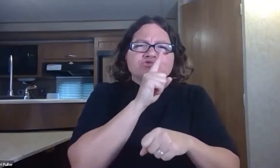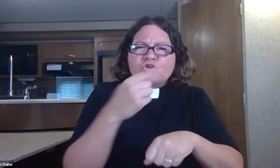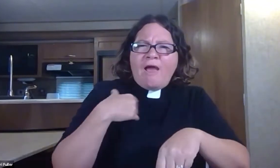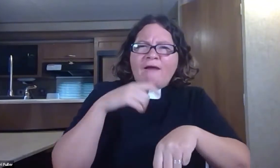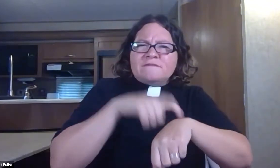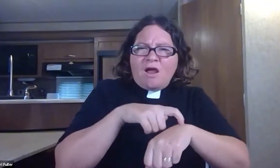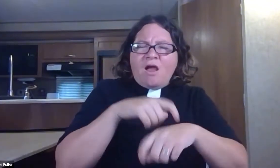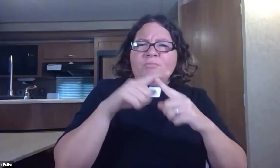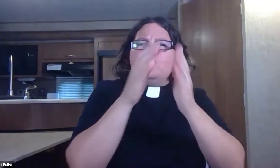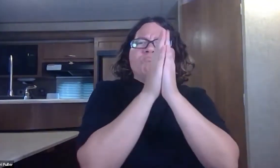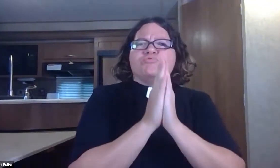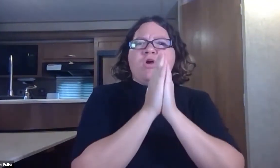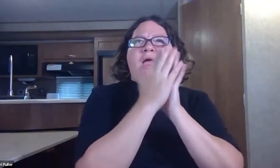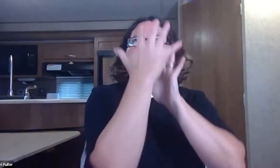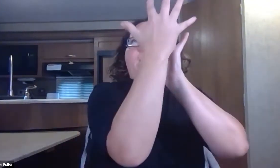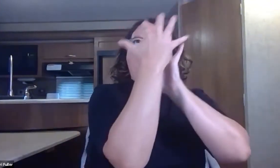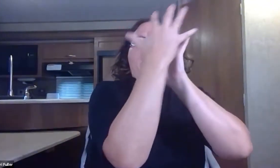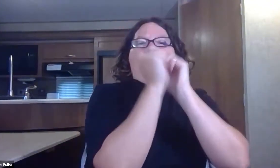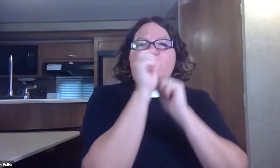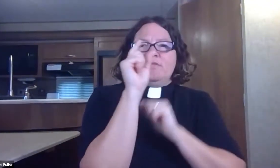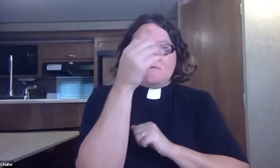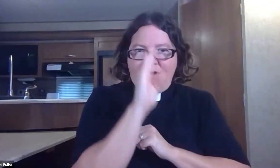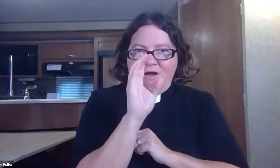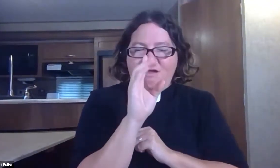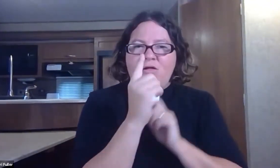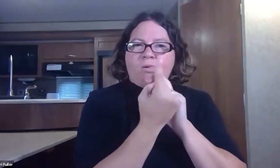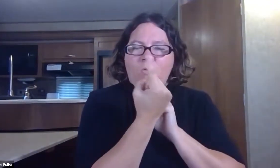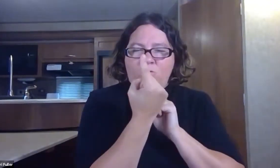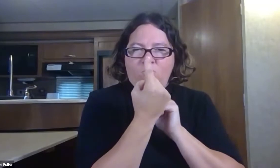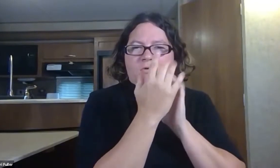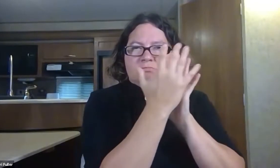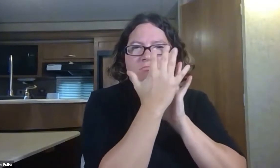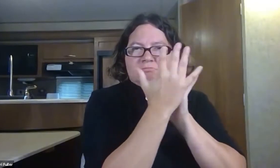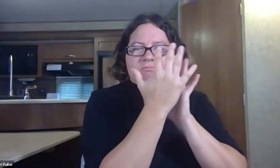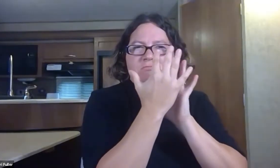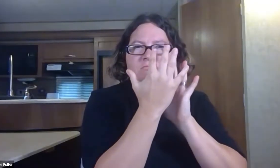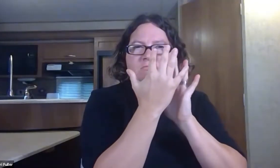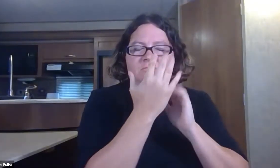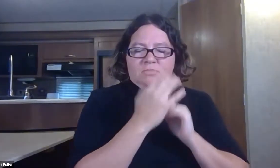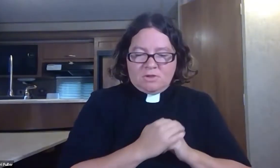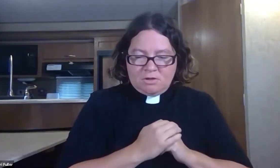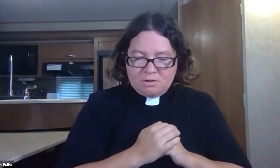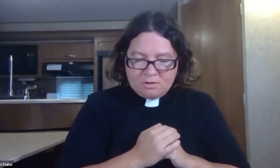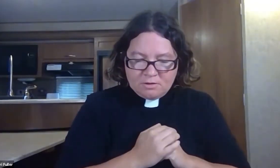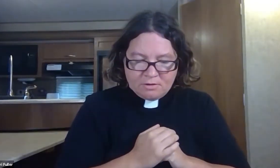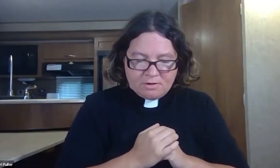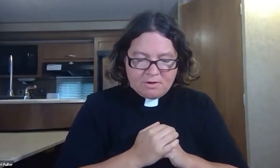garden or prays alone. But Jesus made sure that he had time with God in God's presence.